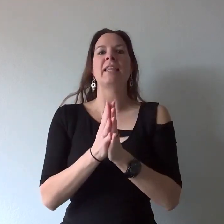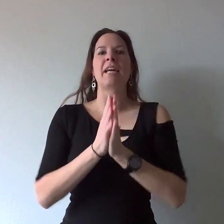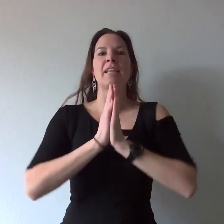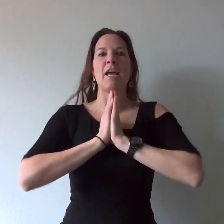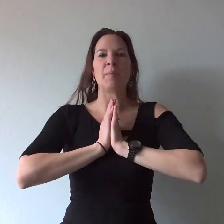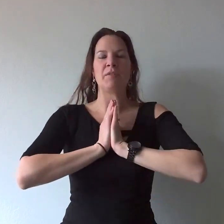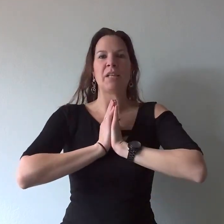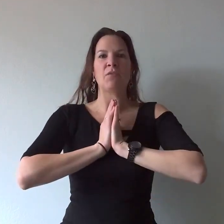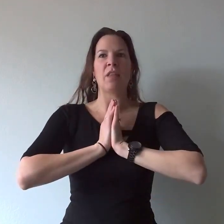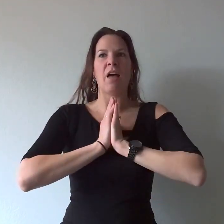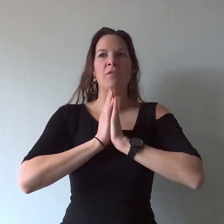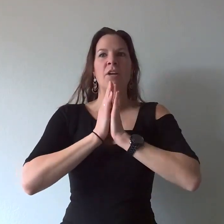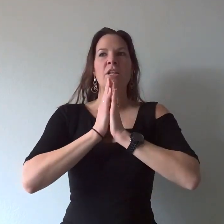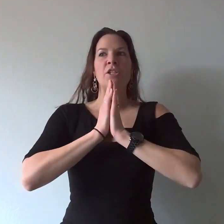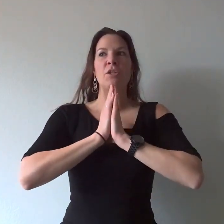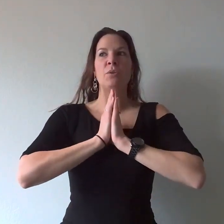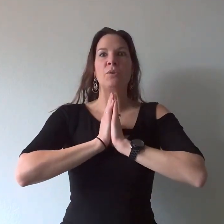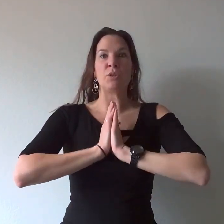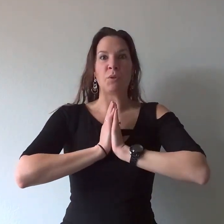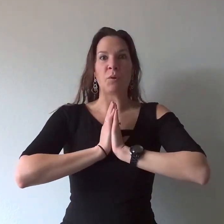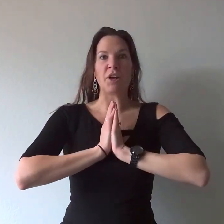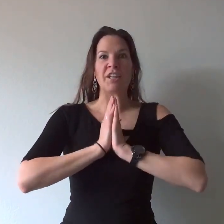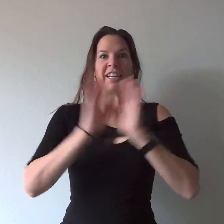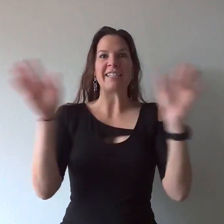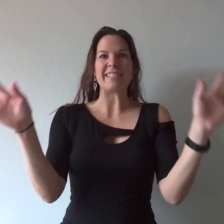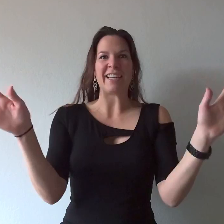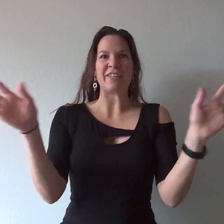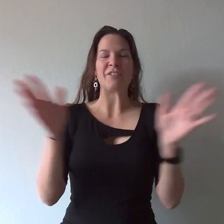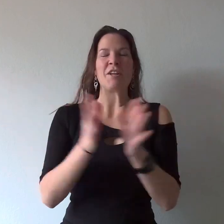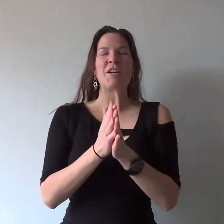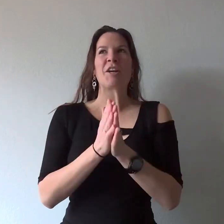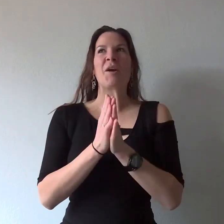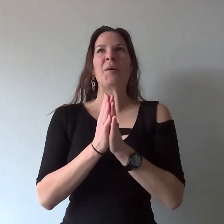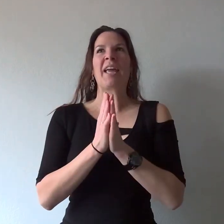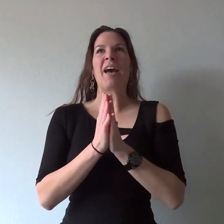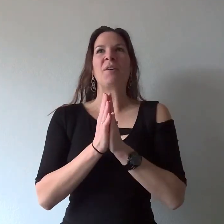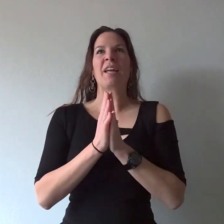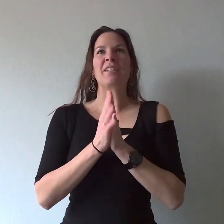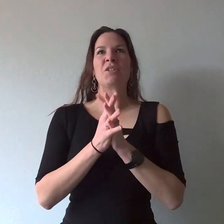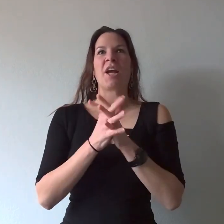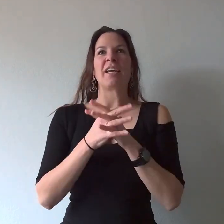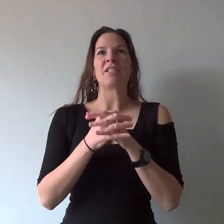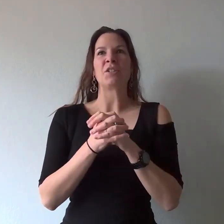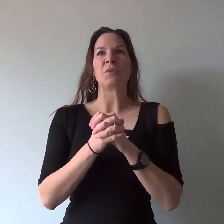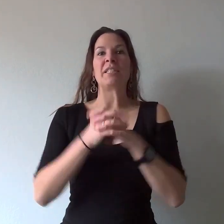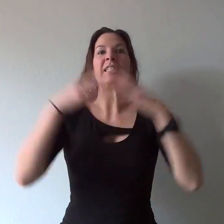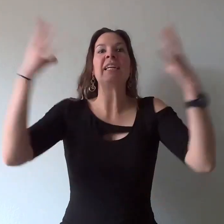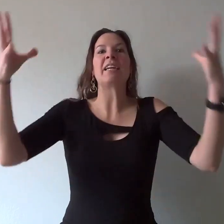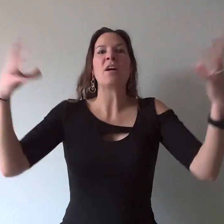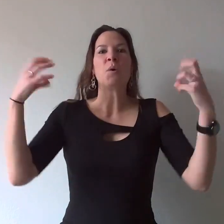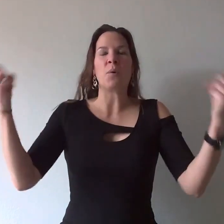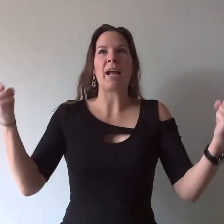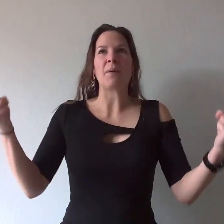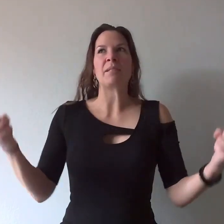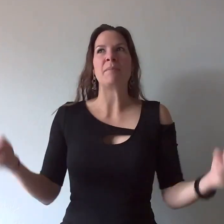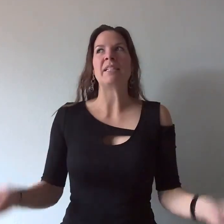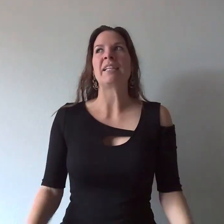that time of self-love to do the work instead of going out and trying to seek what I was missing